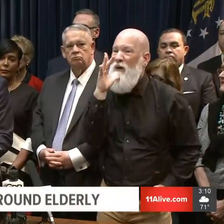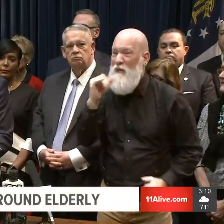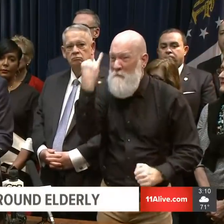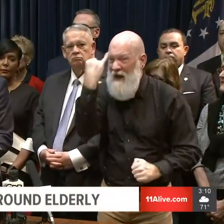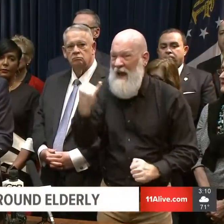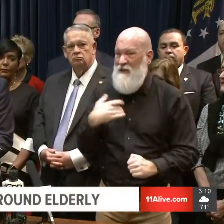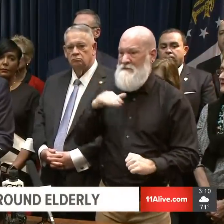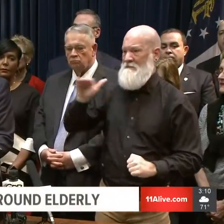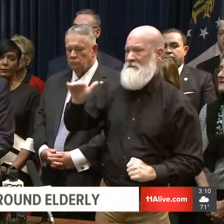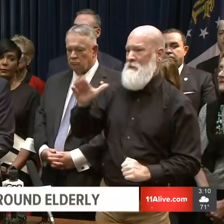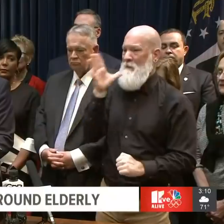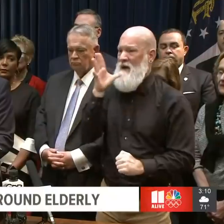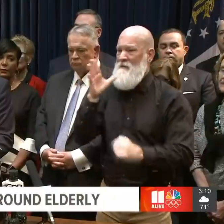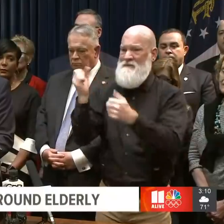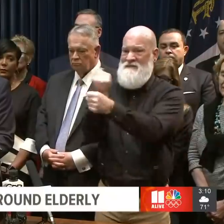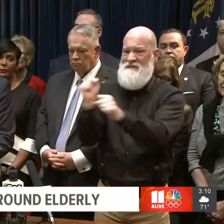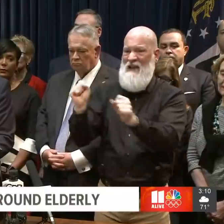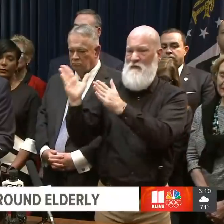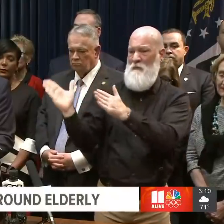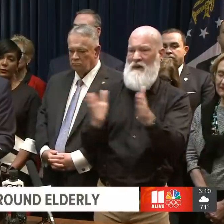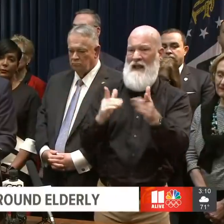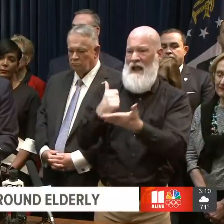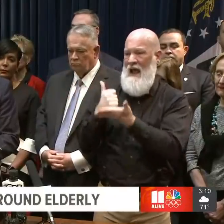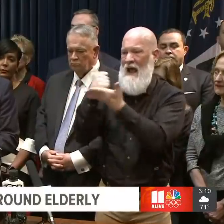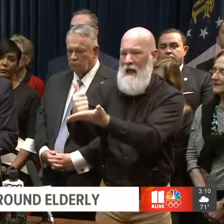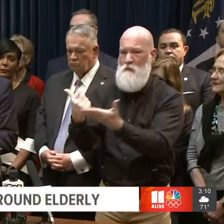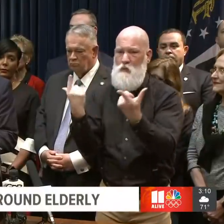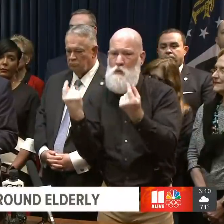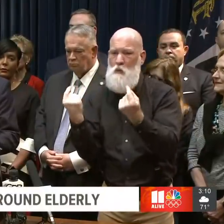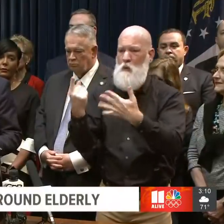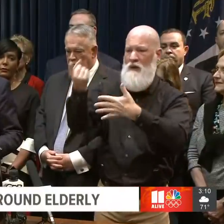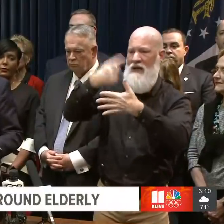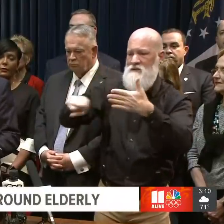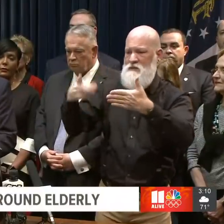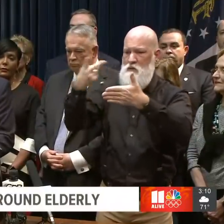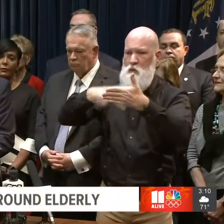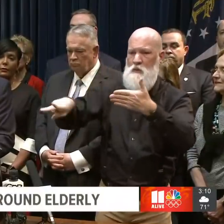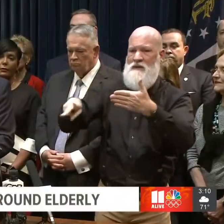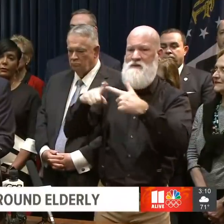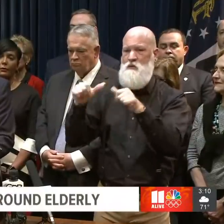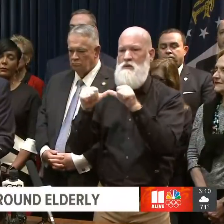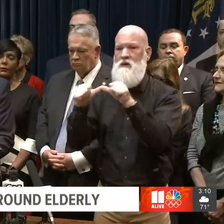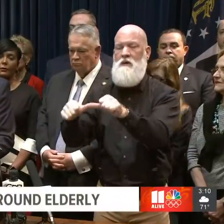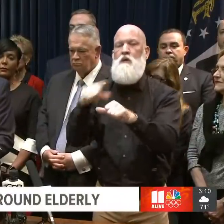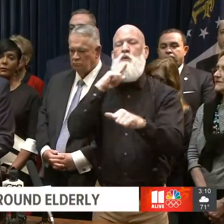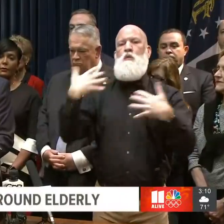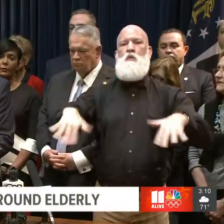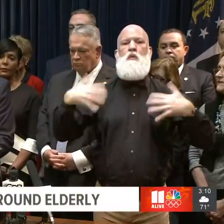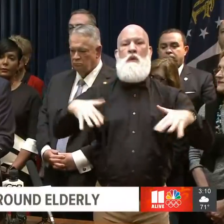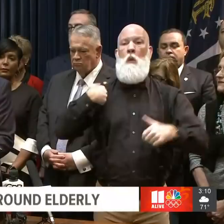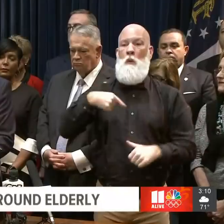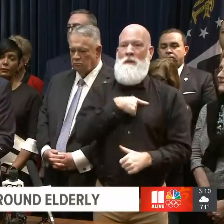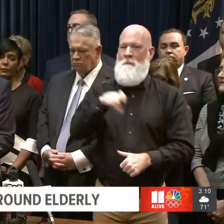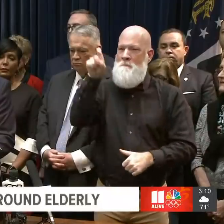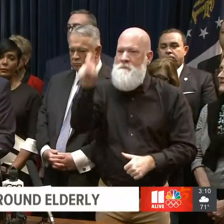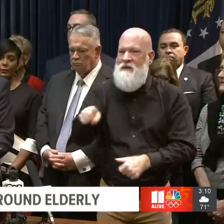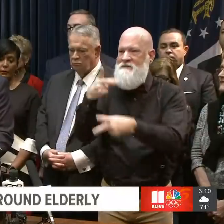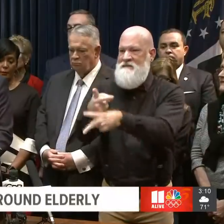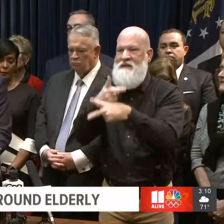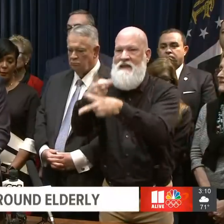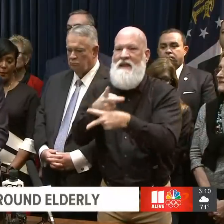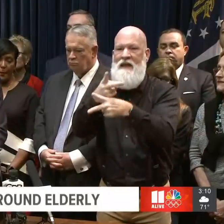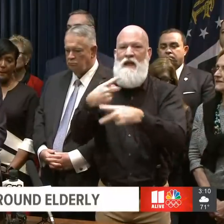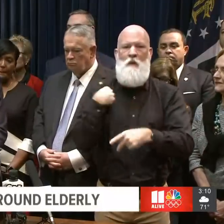what she needs in the weeks ahead. We cannot be too cautious in this area. And I would urge you all to do the same.